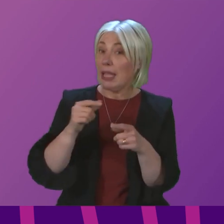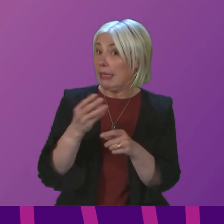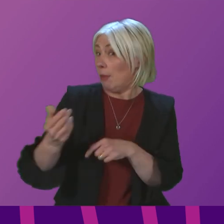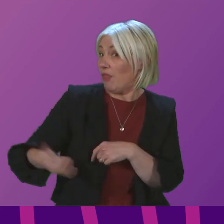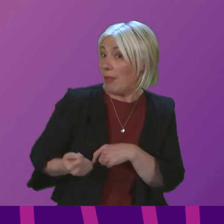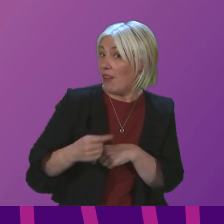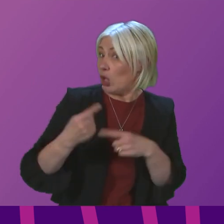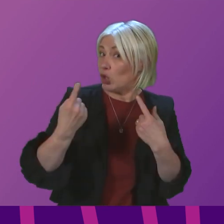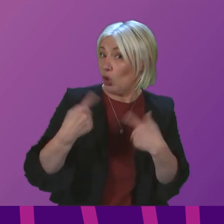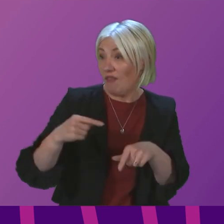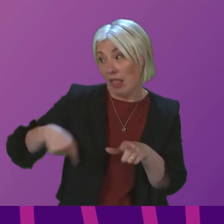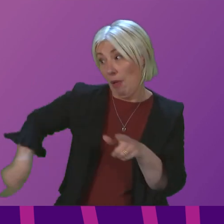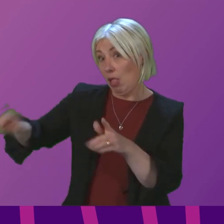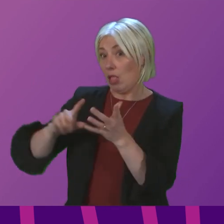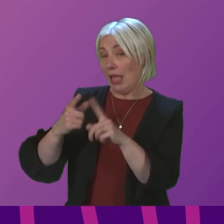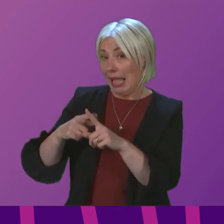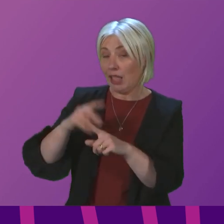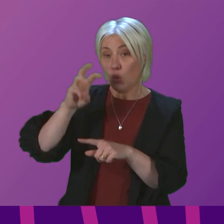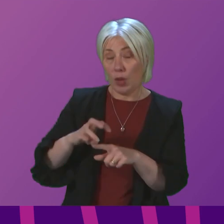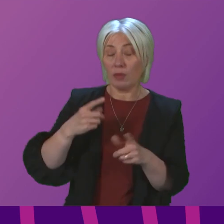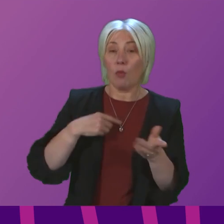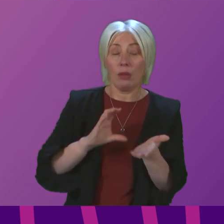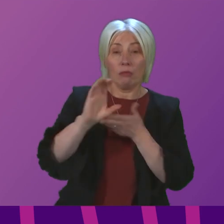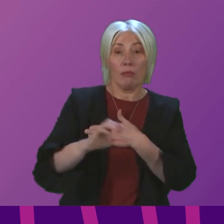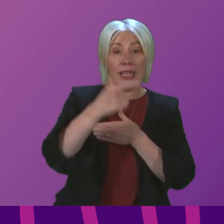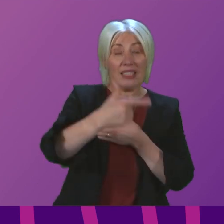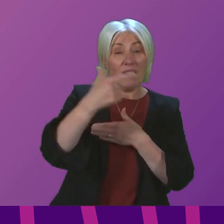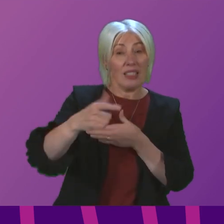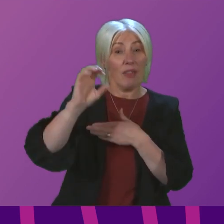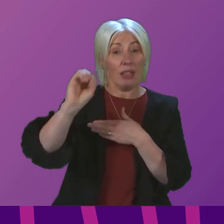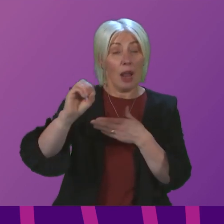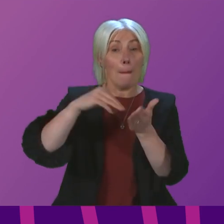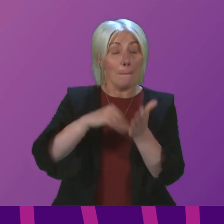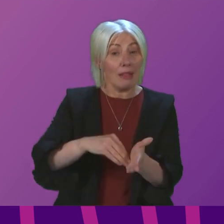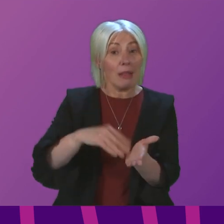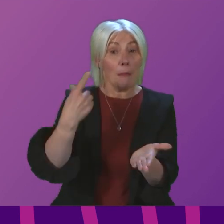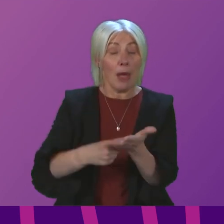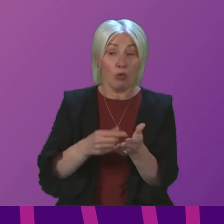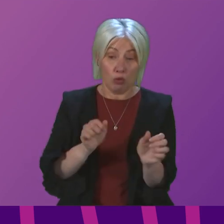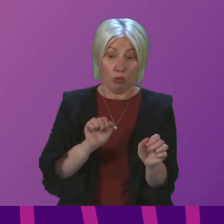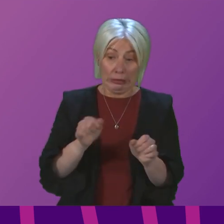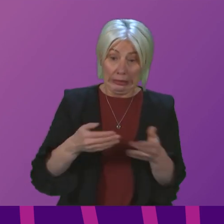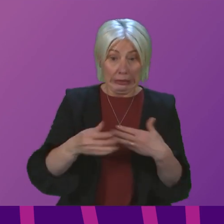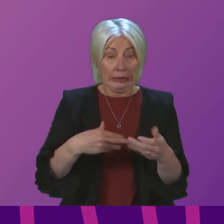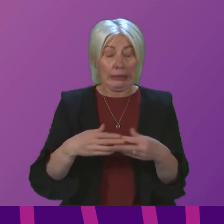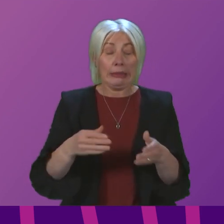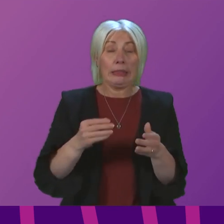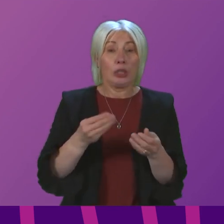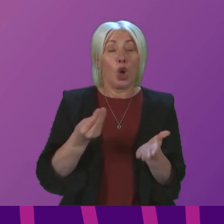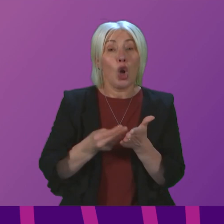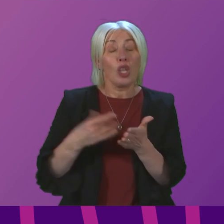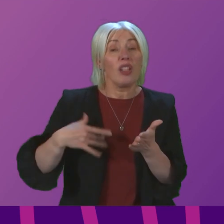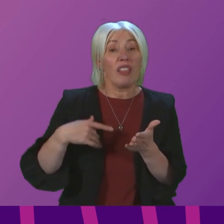UK, we are set to invest almost £770 million to tackle the cost of living crisis this year.